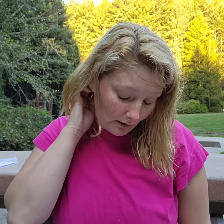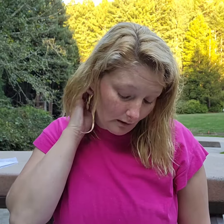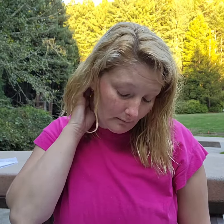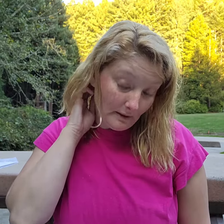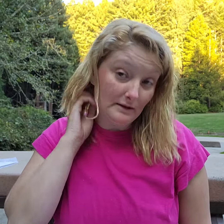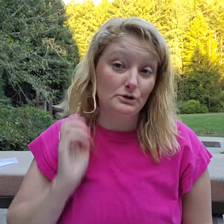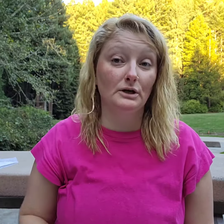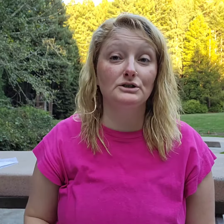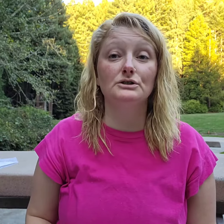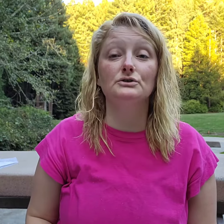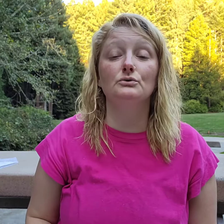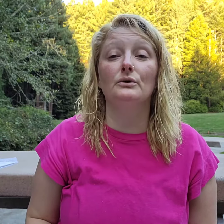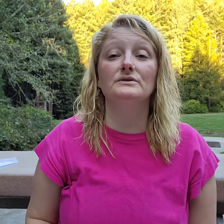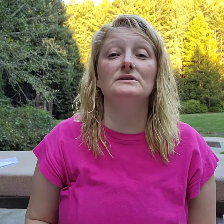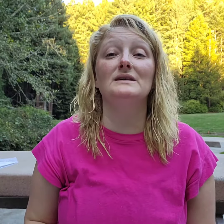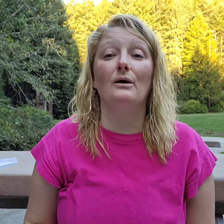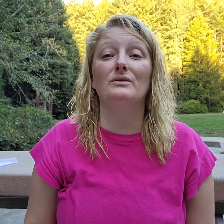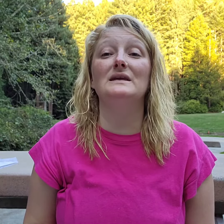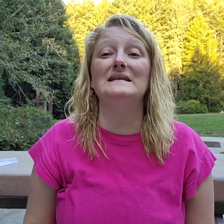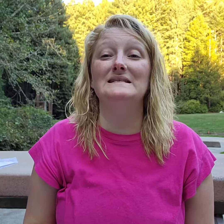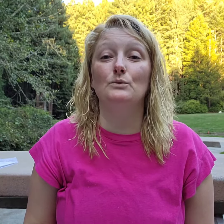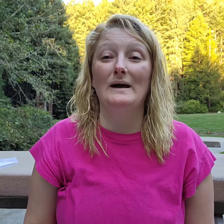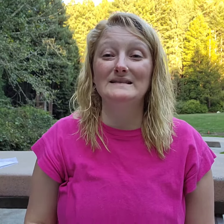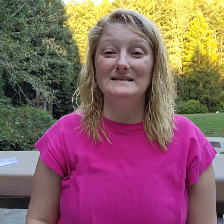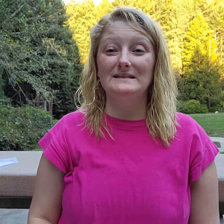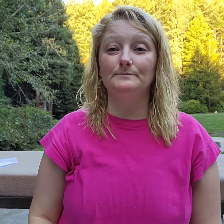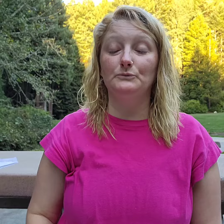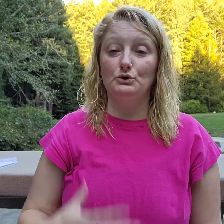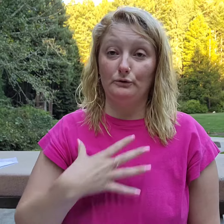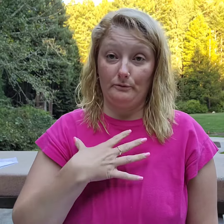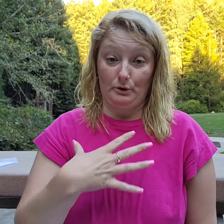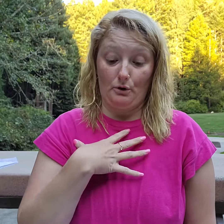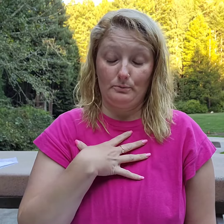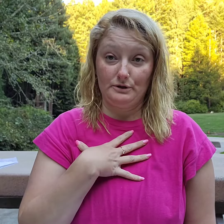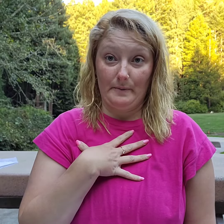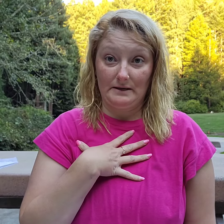And the directions, north, south, east, west. You do it from your own perspective.